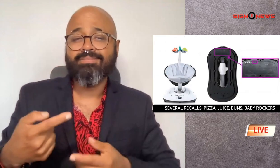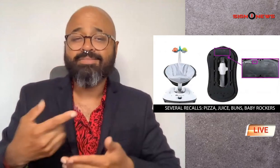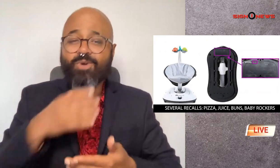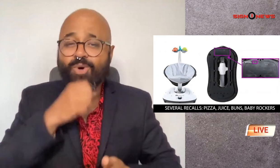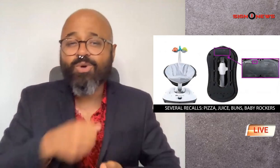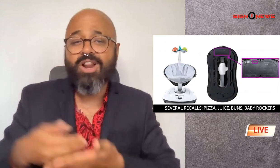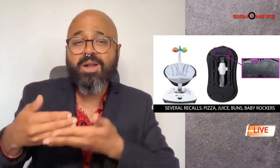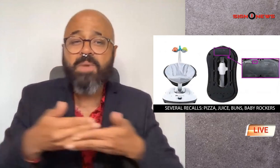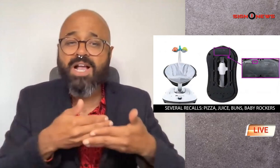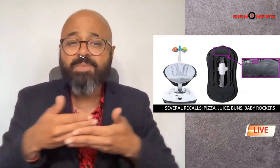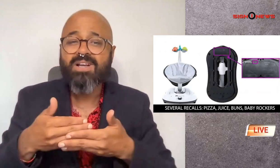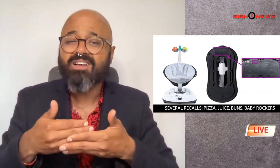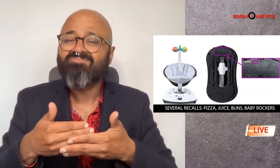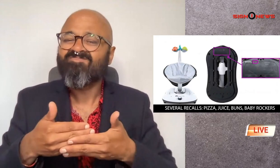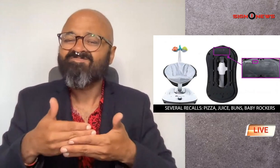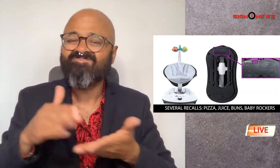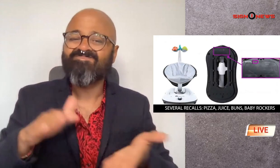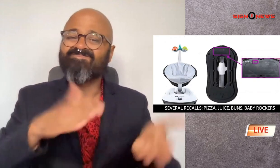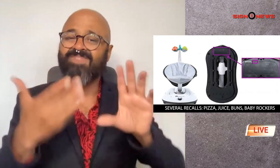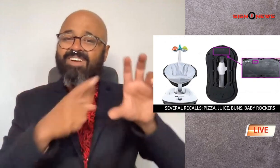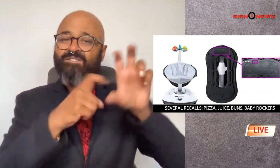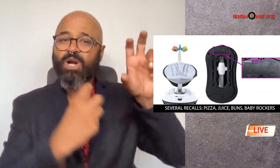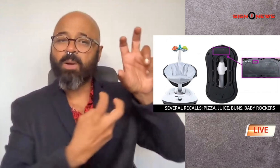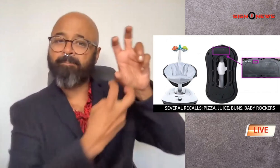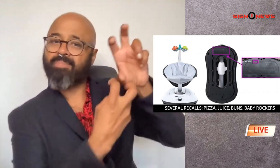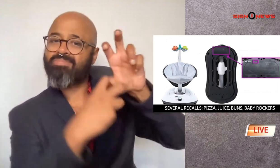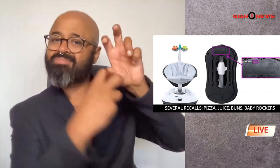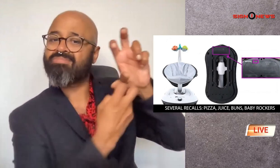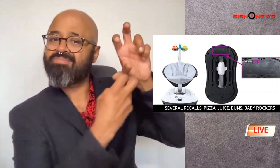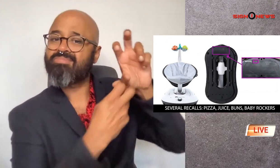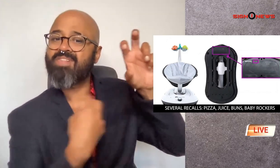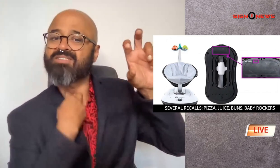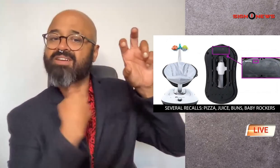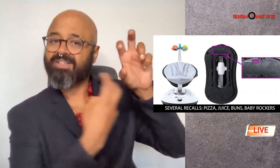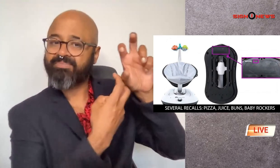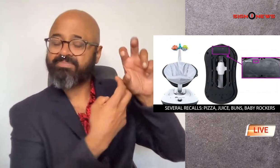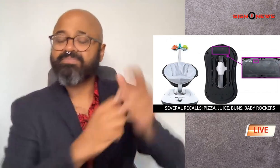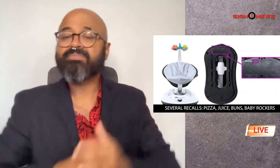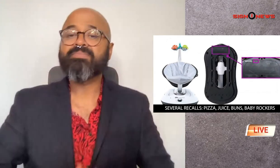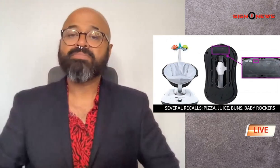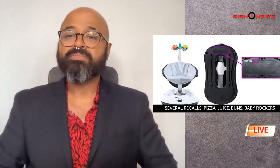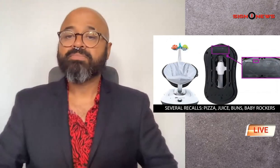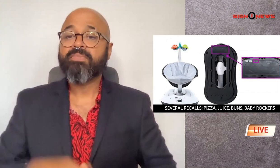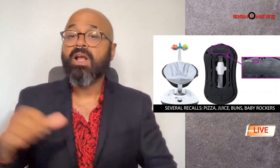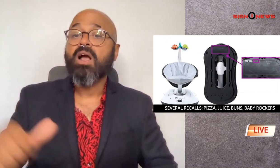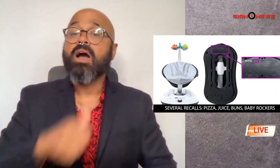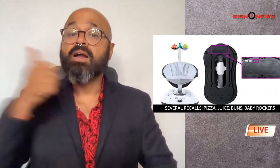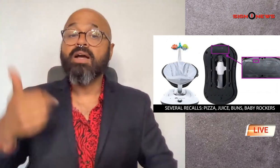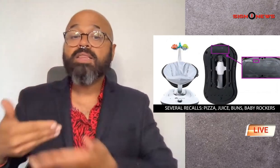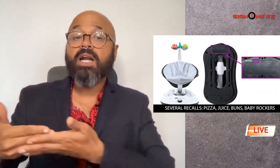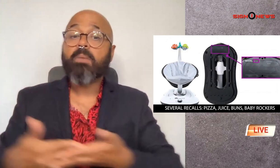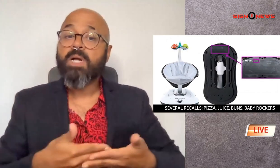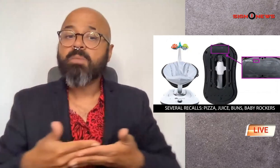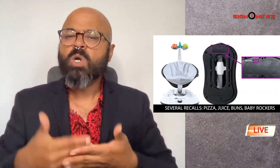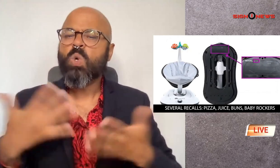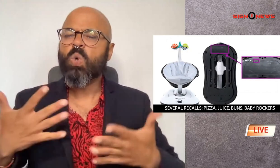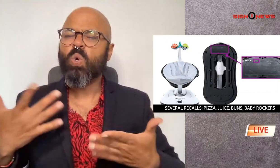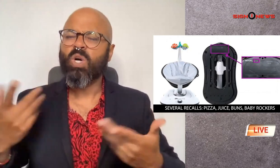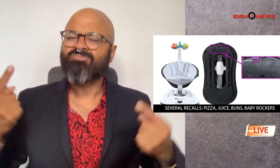one 10 month old has died from getting entangled in the straps and another baby sustained